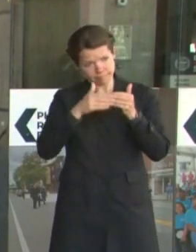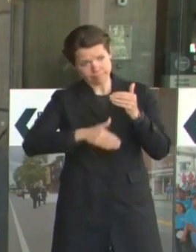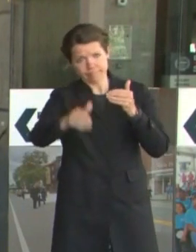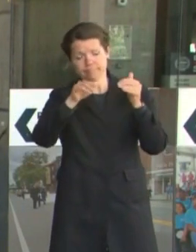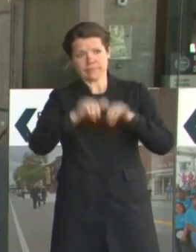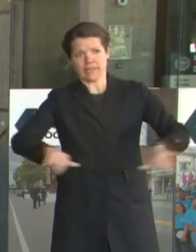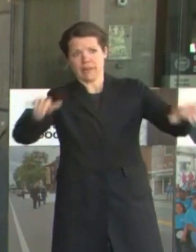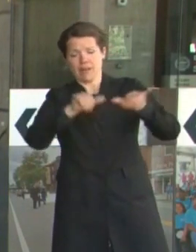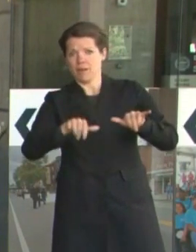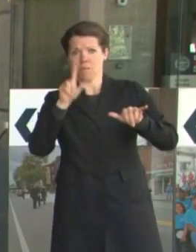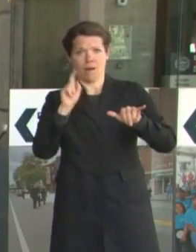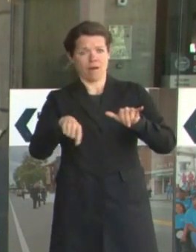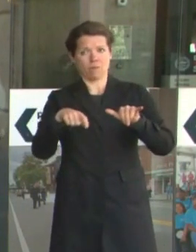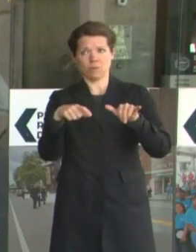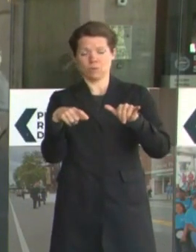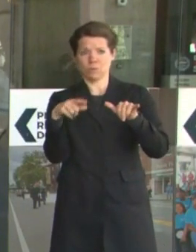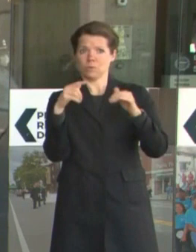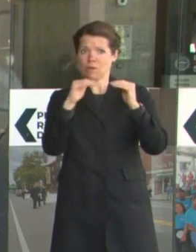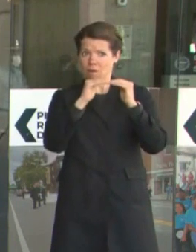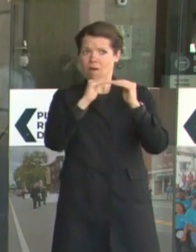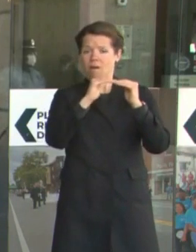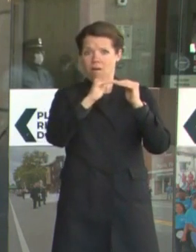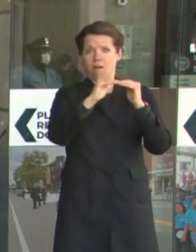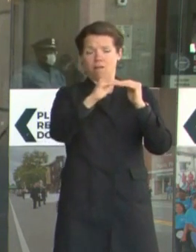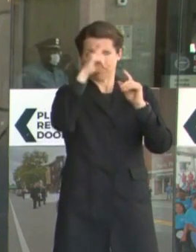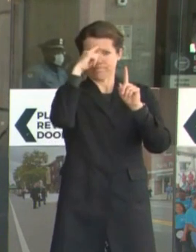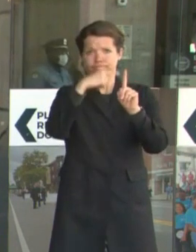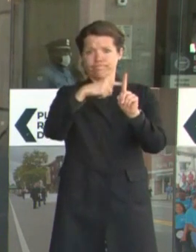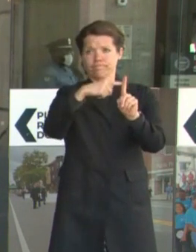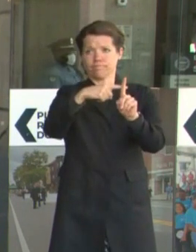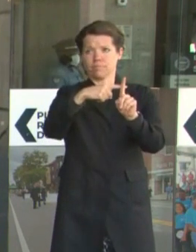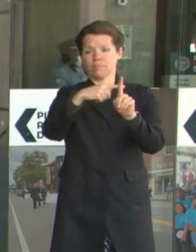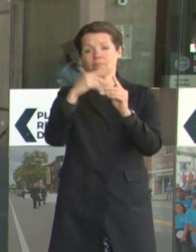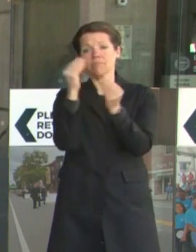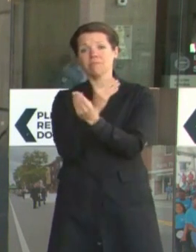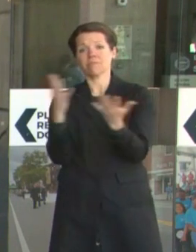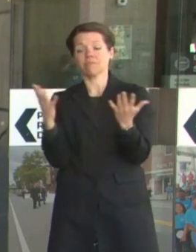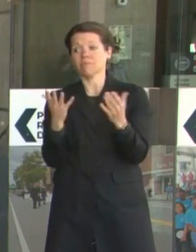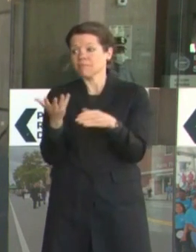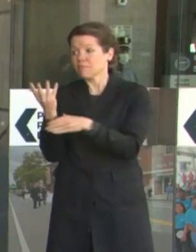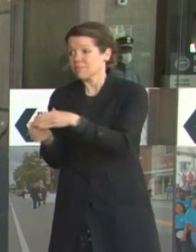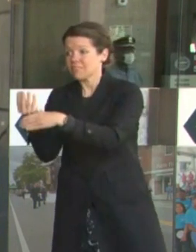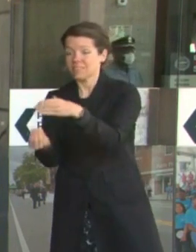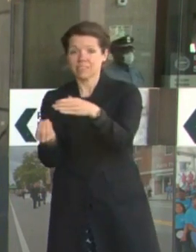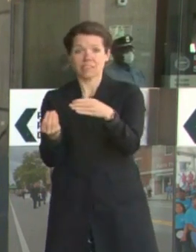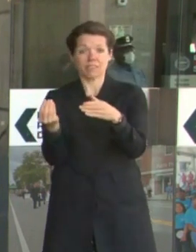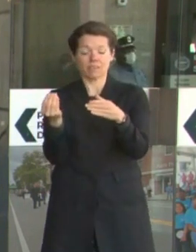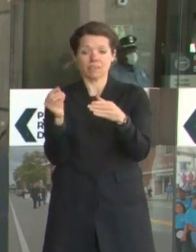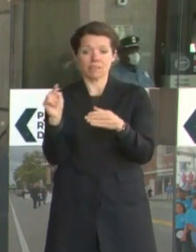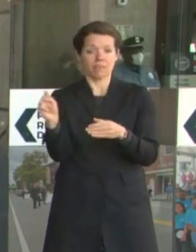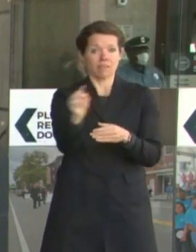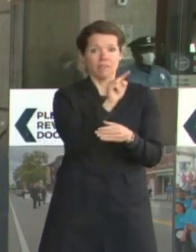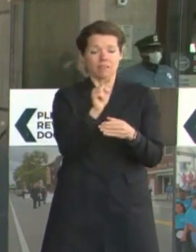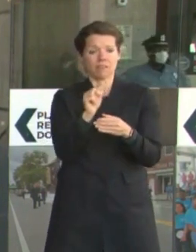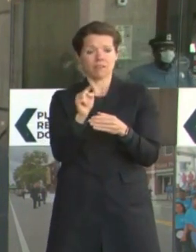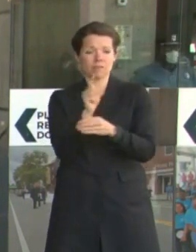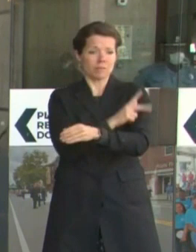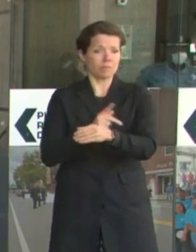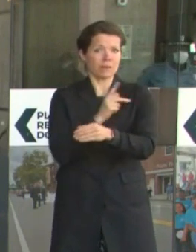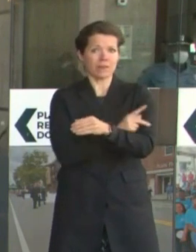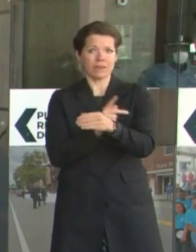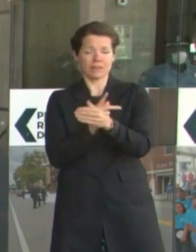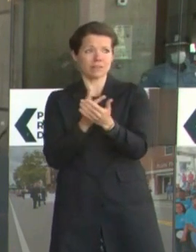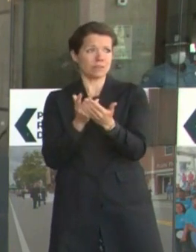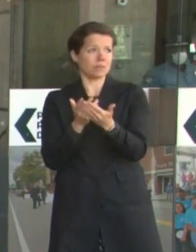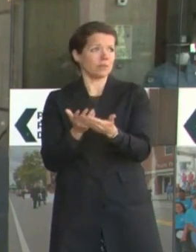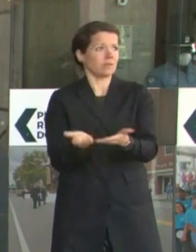THOSE WHO LOST LOVED ONES AND OUR PRAYERS AND THE FOLKS THAT ARE GETTING IN THE HOSPITAL OR GETTING BETTER, I WANT TO SAY